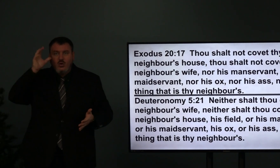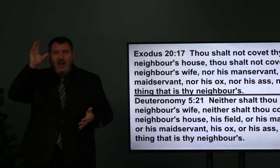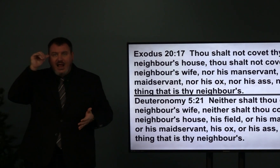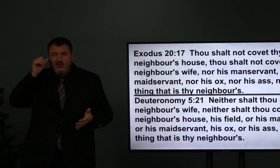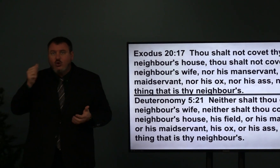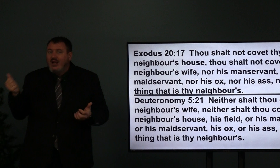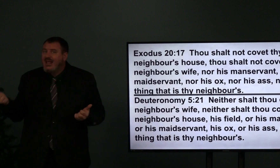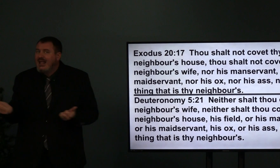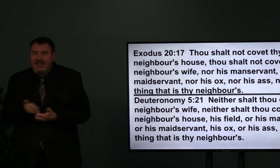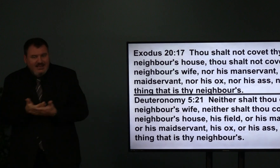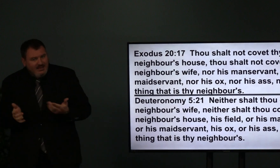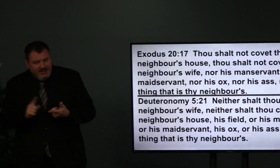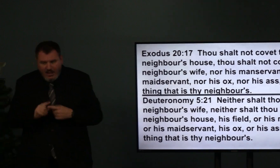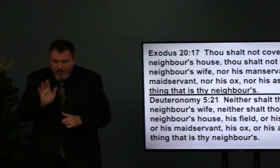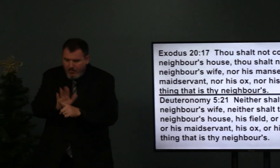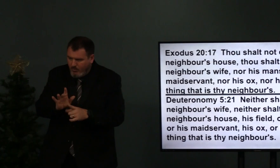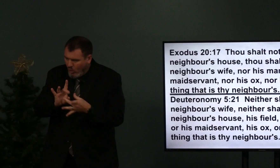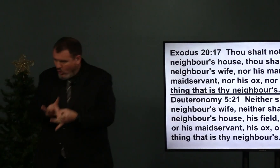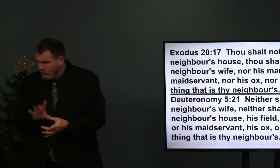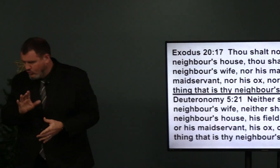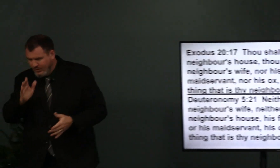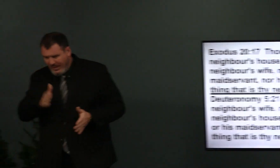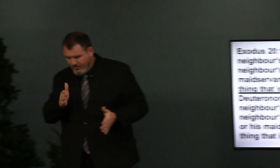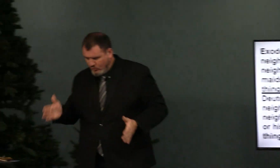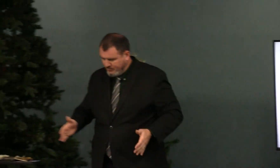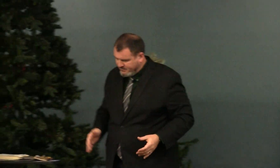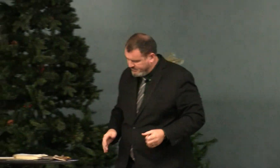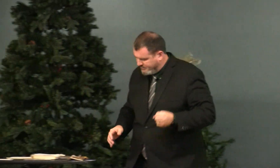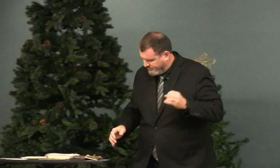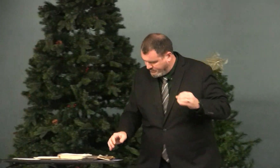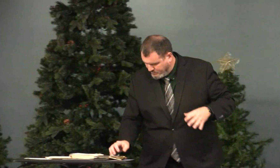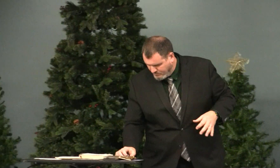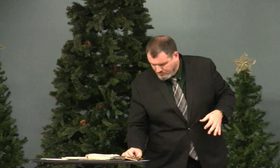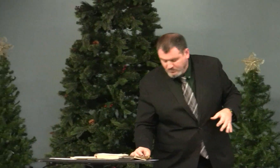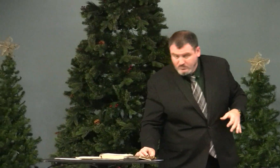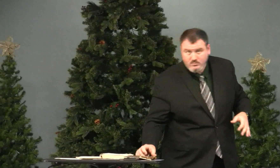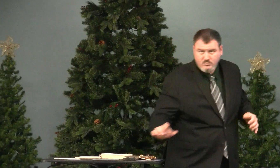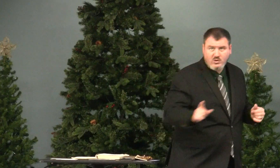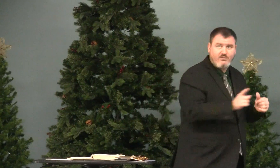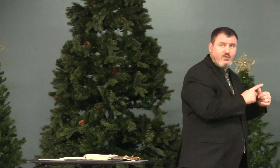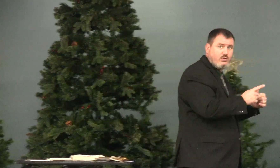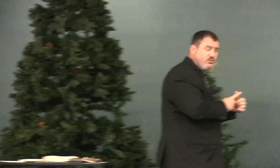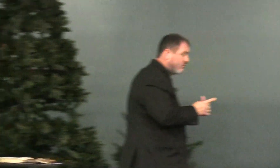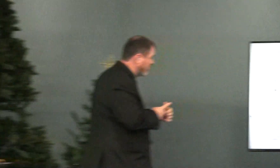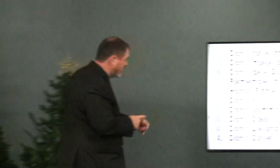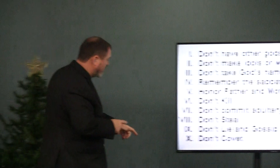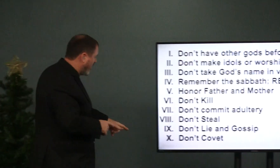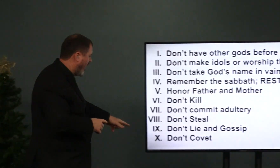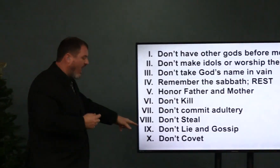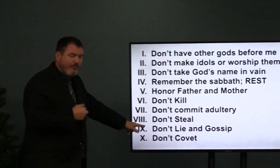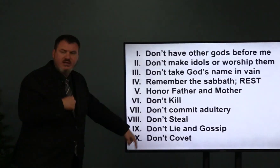or his manservant, or his maidservant, or his ox, or his ass, or anything that is thy neighbor's.